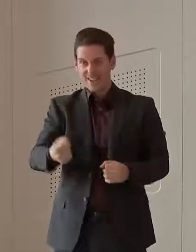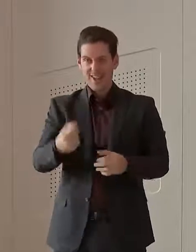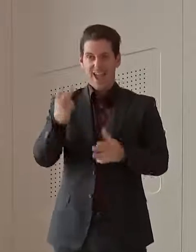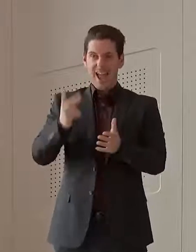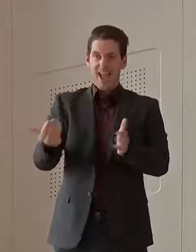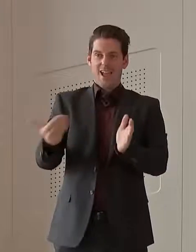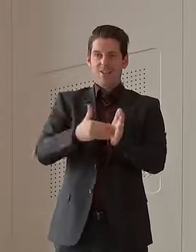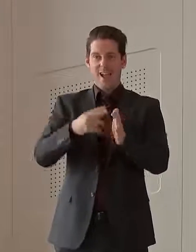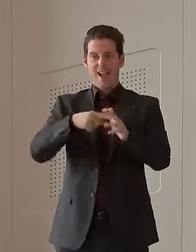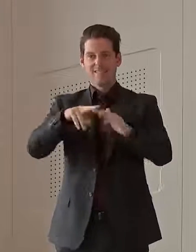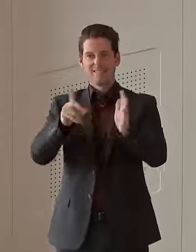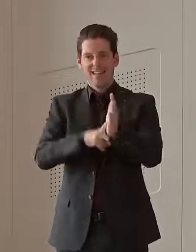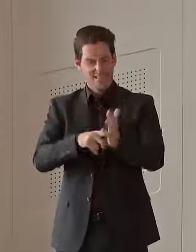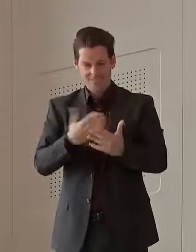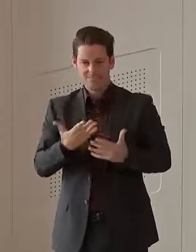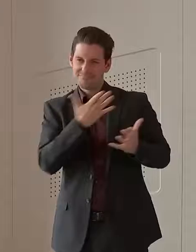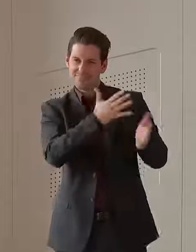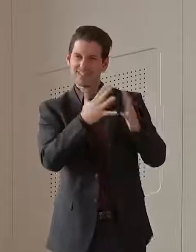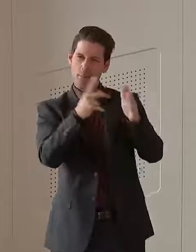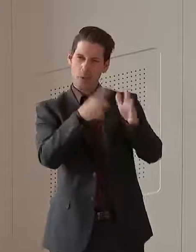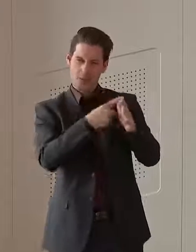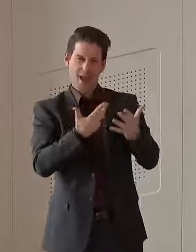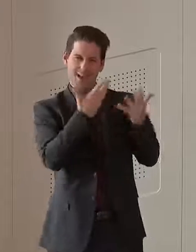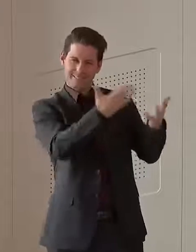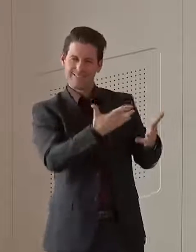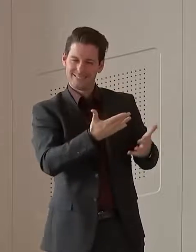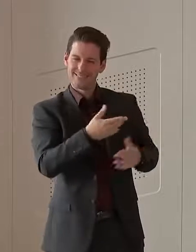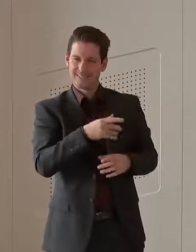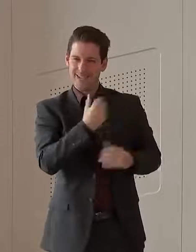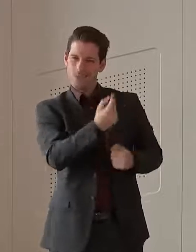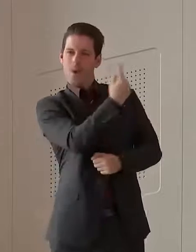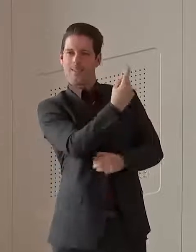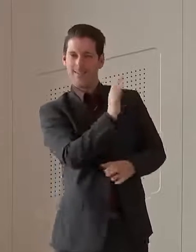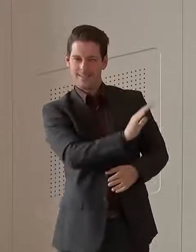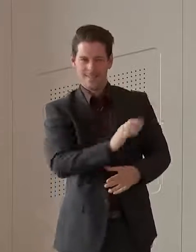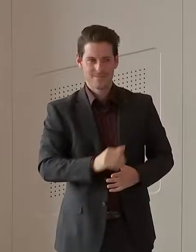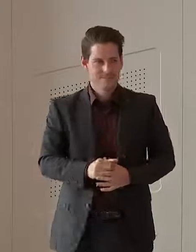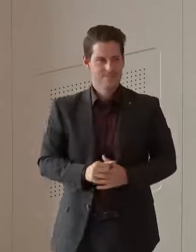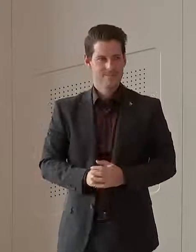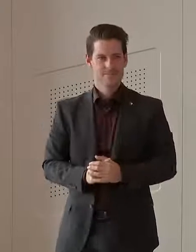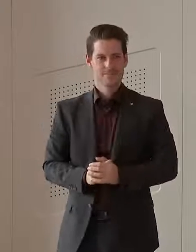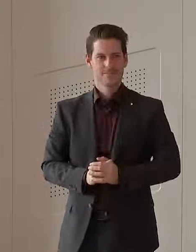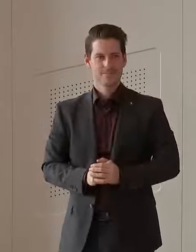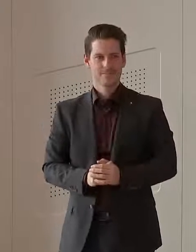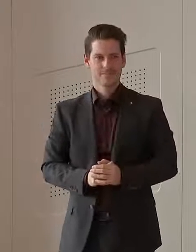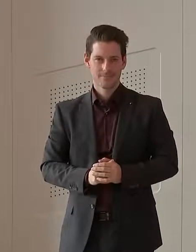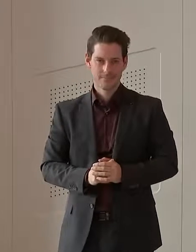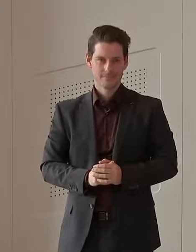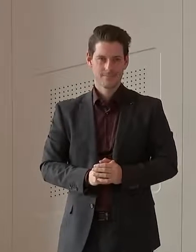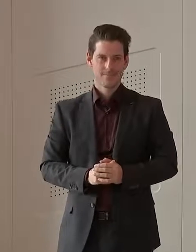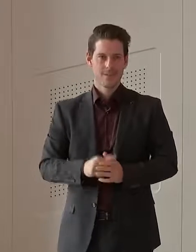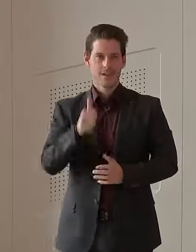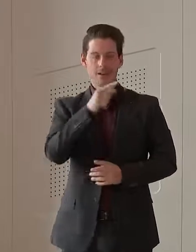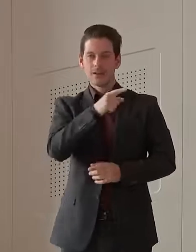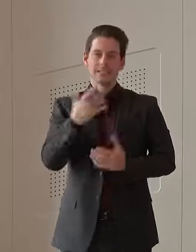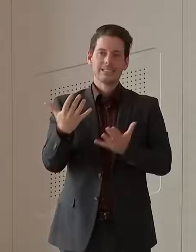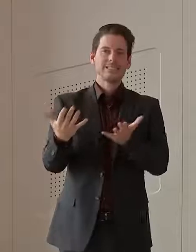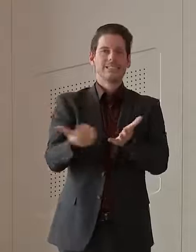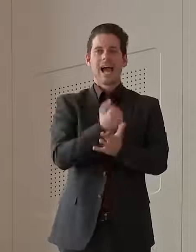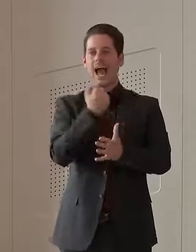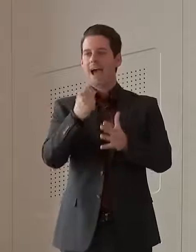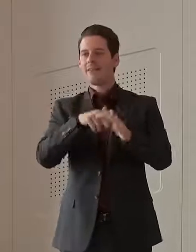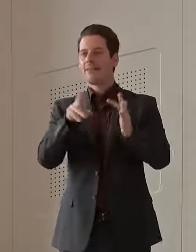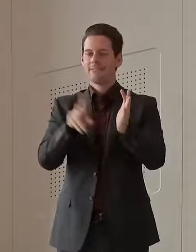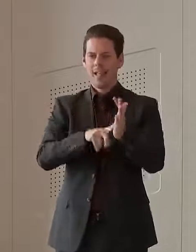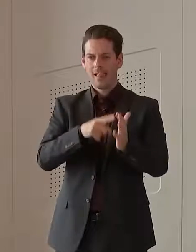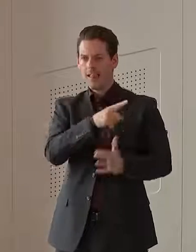do everything. Let Western Australia have one, hey? I guess this last year there was such a push to be the saviour of the AFL and they said, you know, they could call you